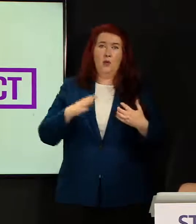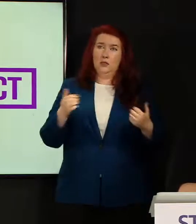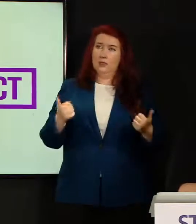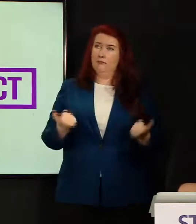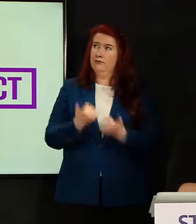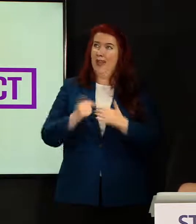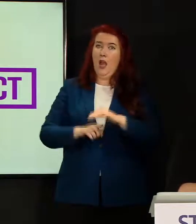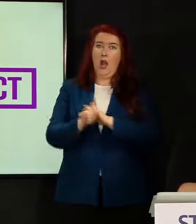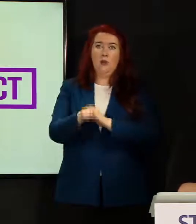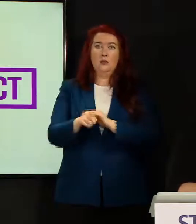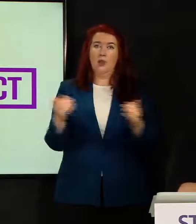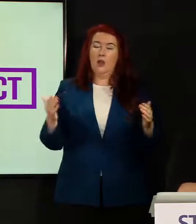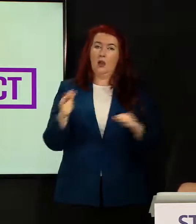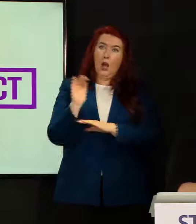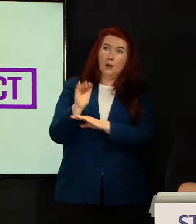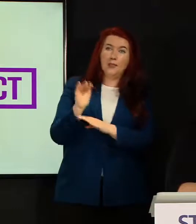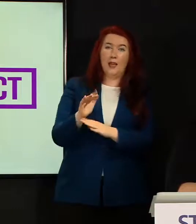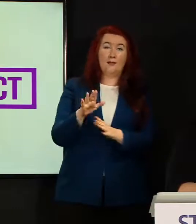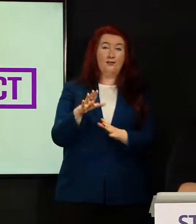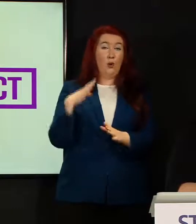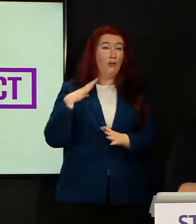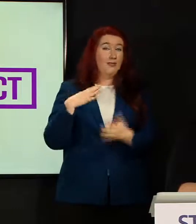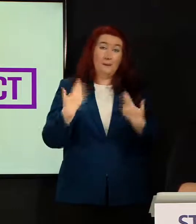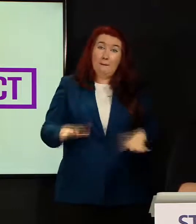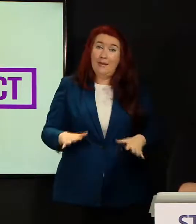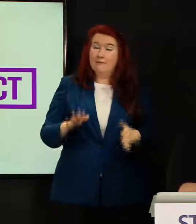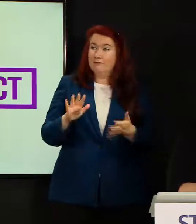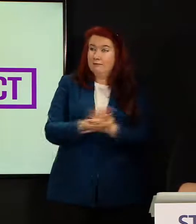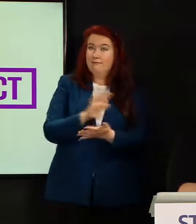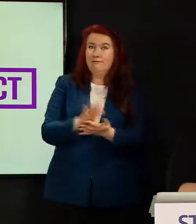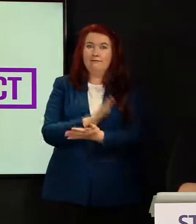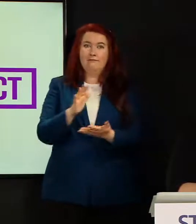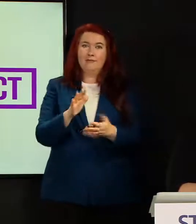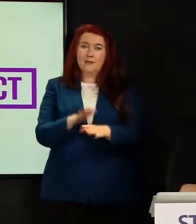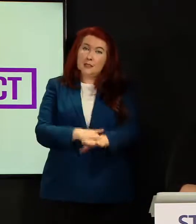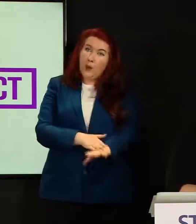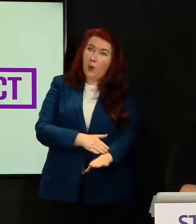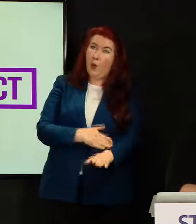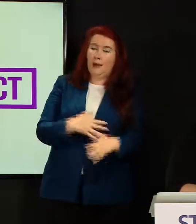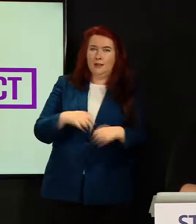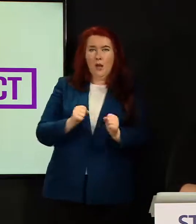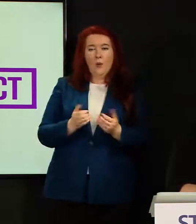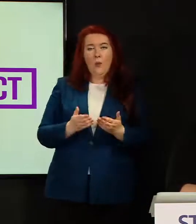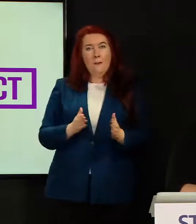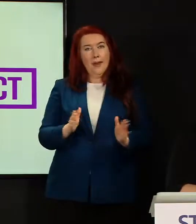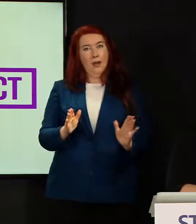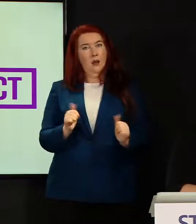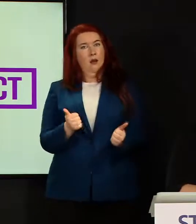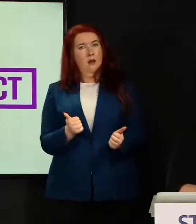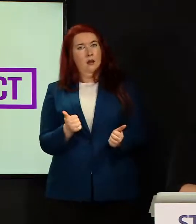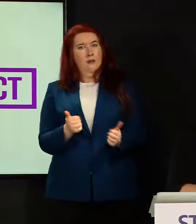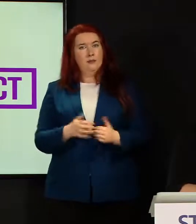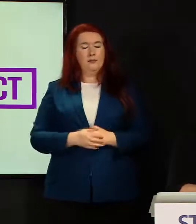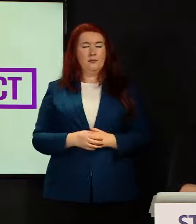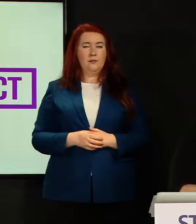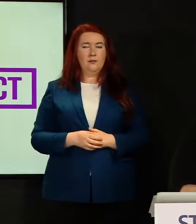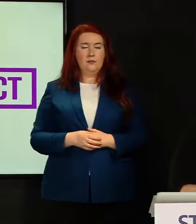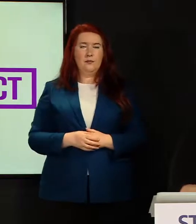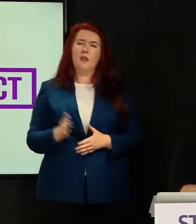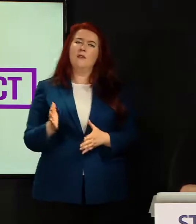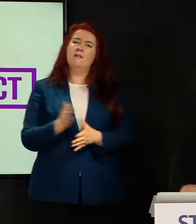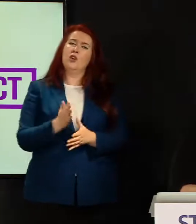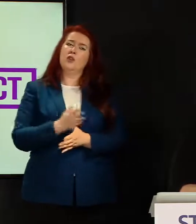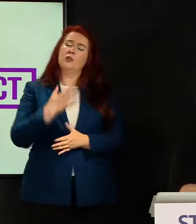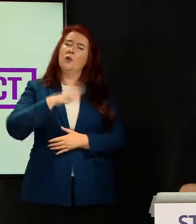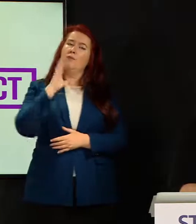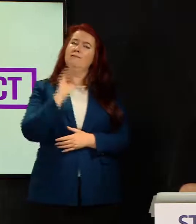outside, already enjoying some of the easing, albeit slow and gentle, of lockdown. But firstly, I'd like to